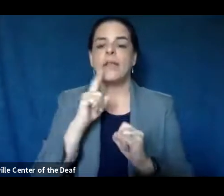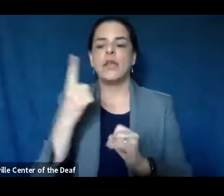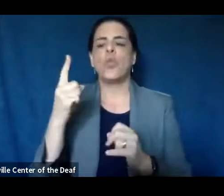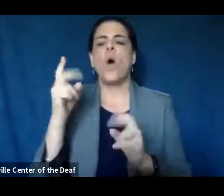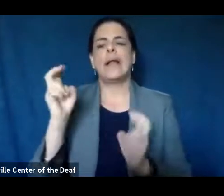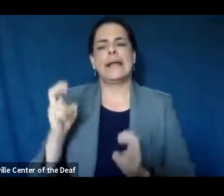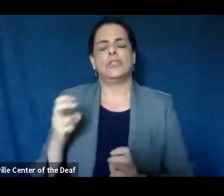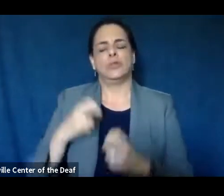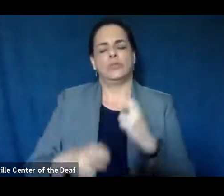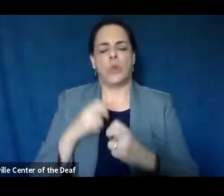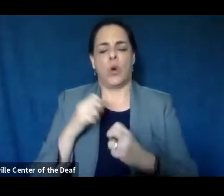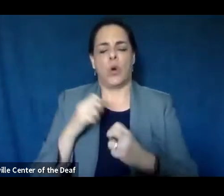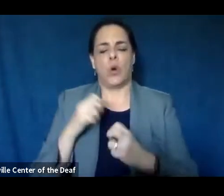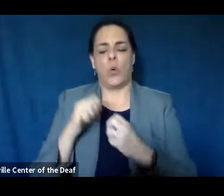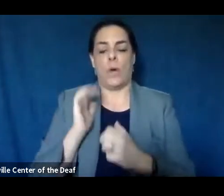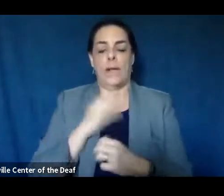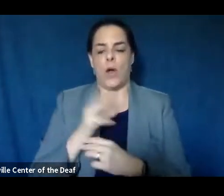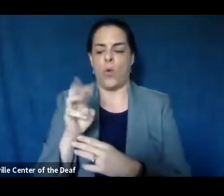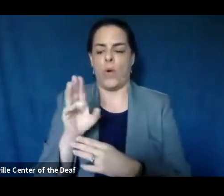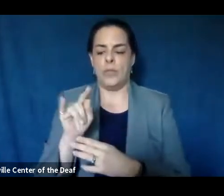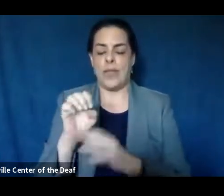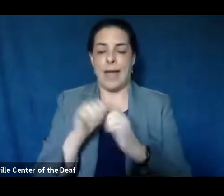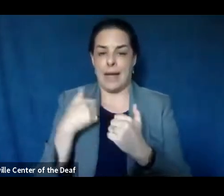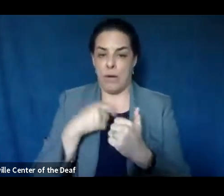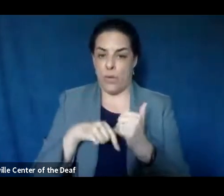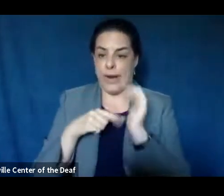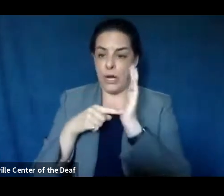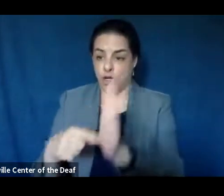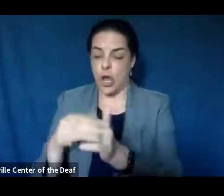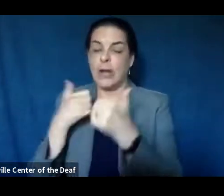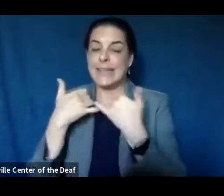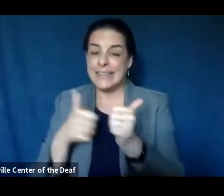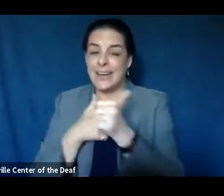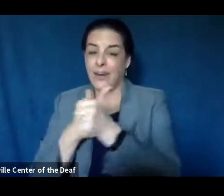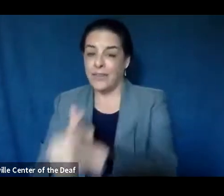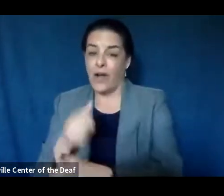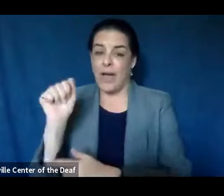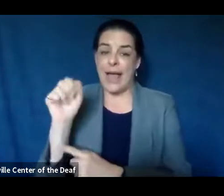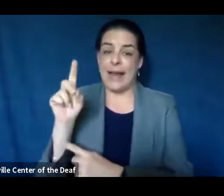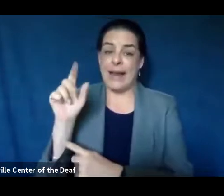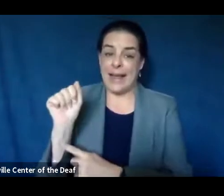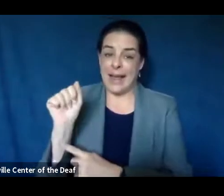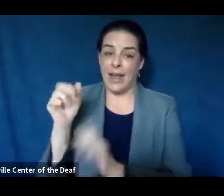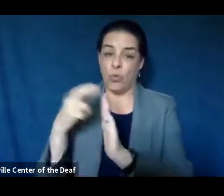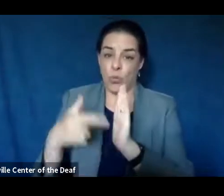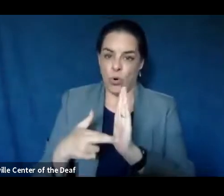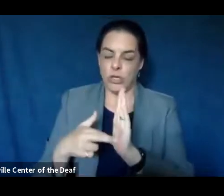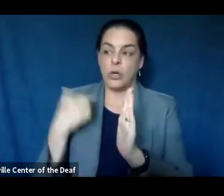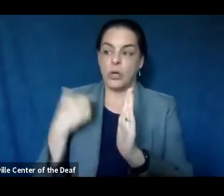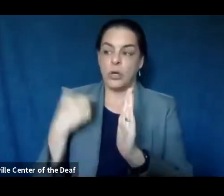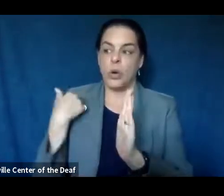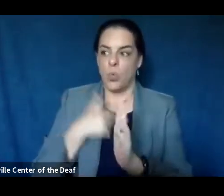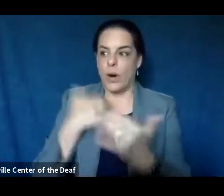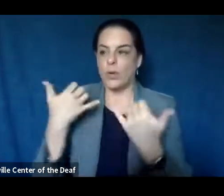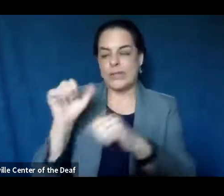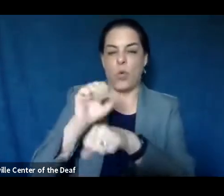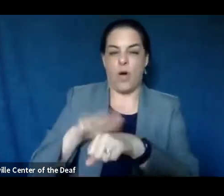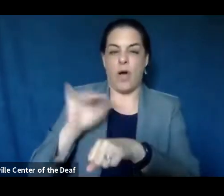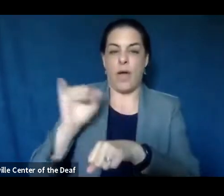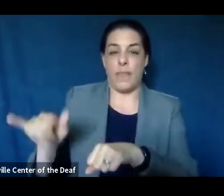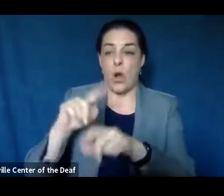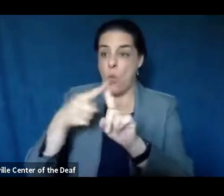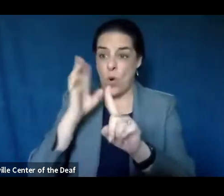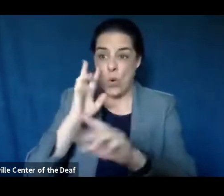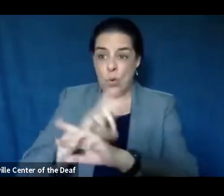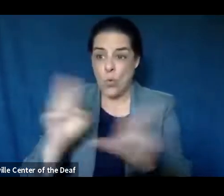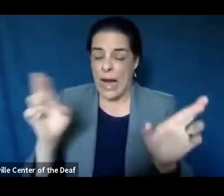information on our website and still be ADA compliant. So we're looking into it and we're still working on it. I don't know when that will be ready yet, but